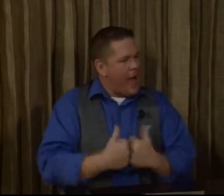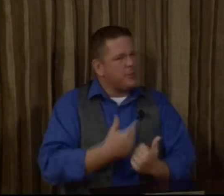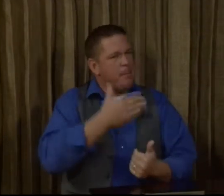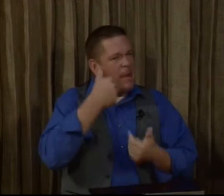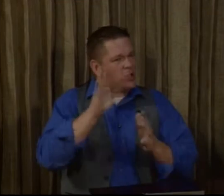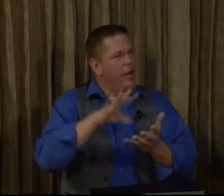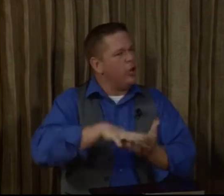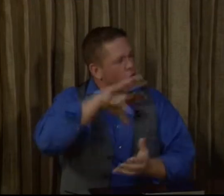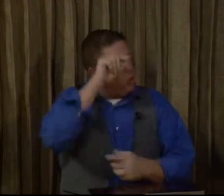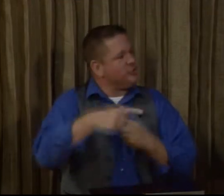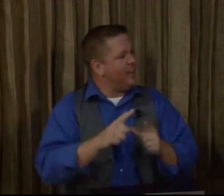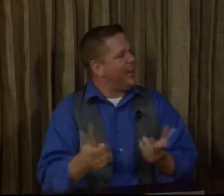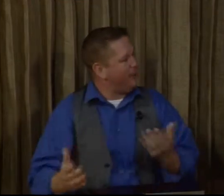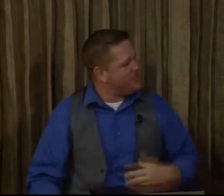how's the best way to learn sign language?